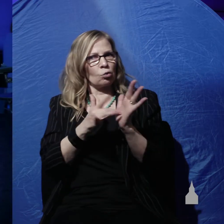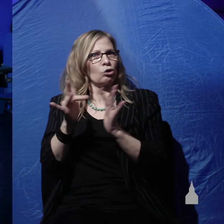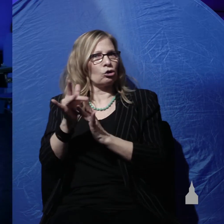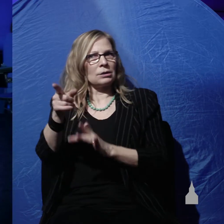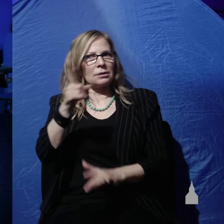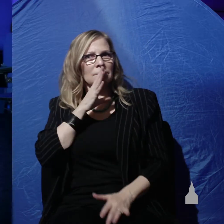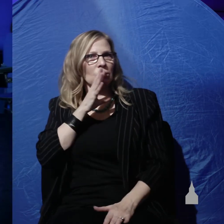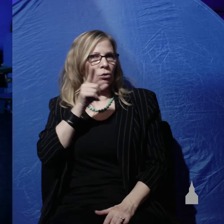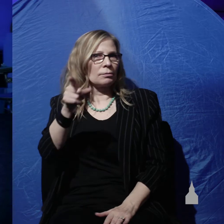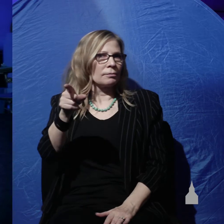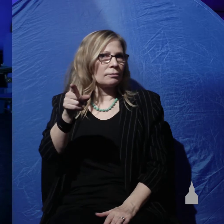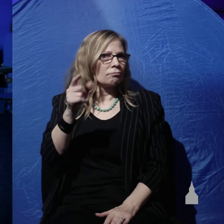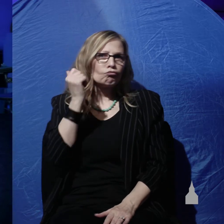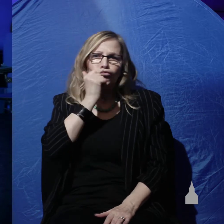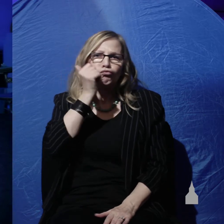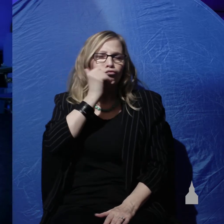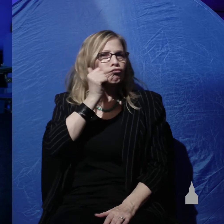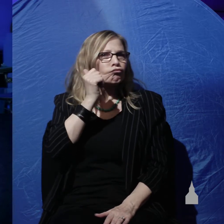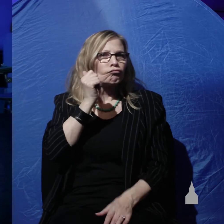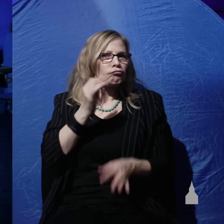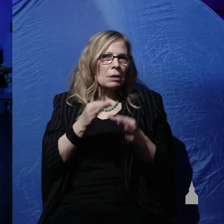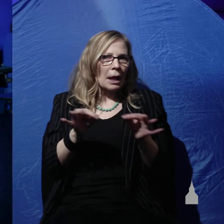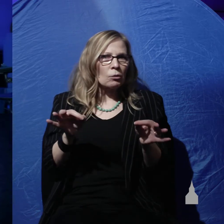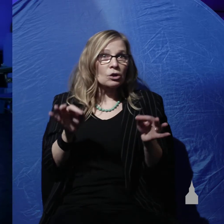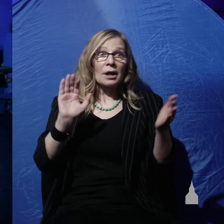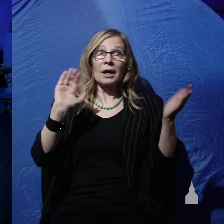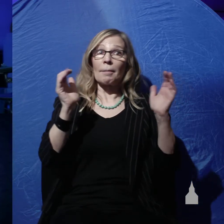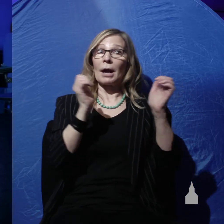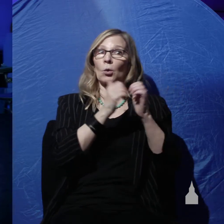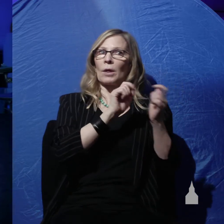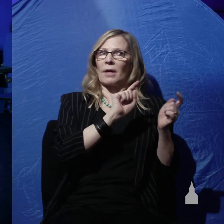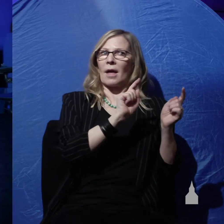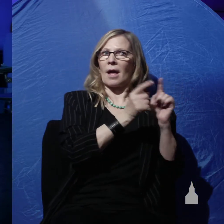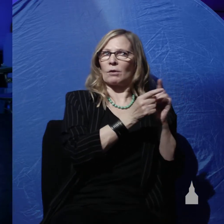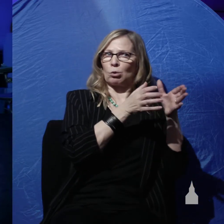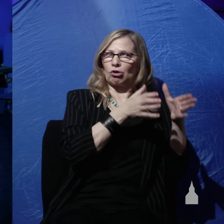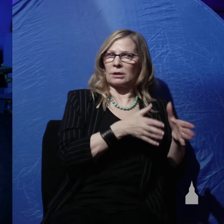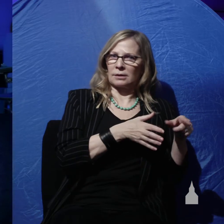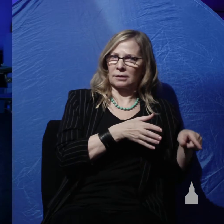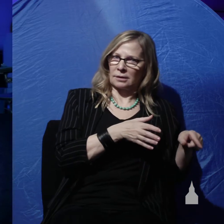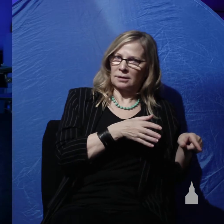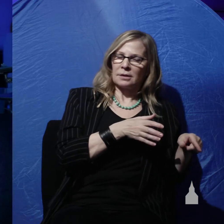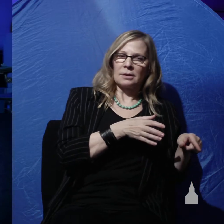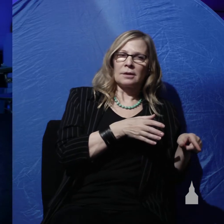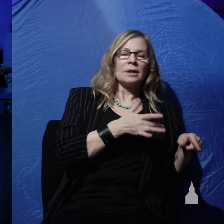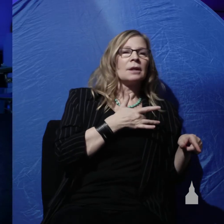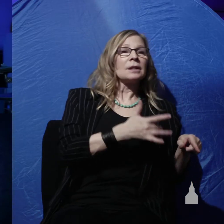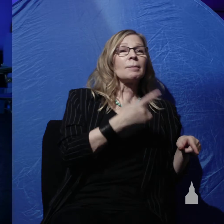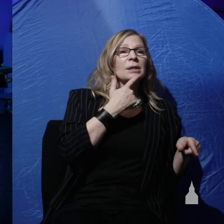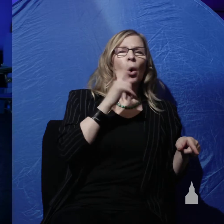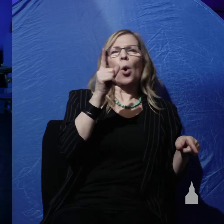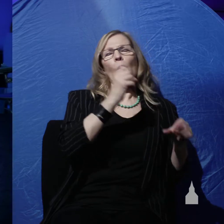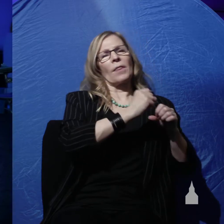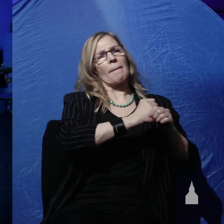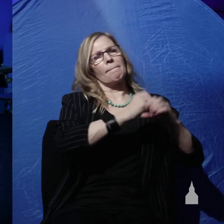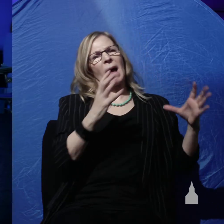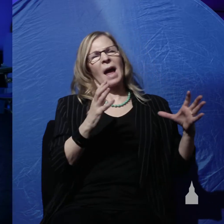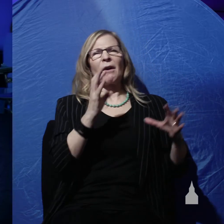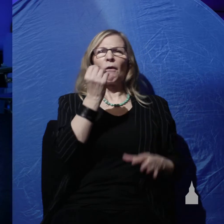speaking. But contrast that with what the evolutionists say. They say the Big Bang was about 14 billion